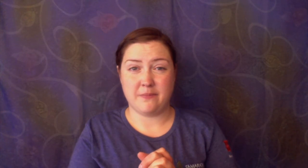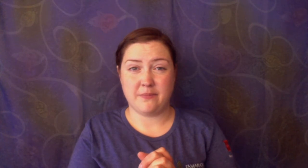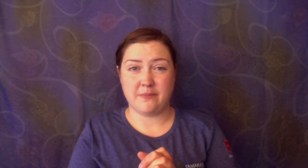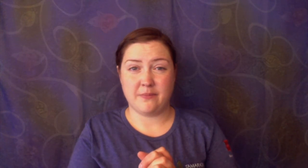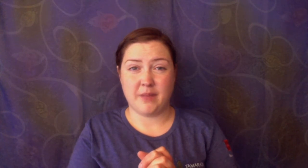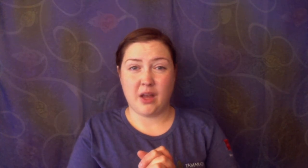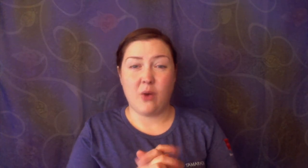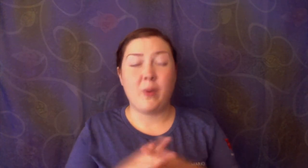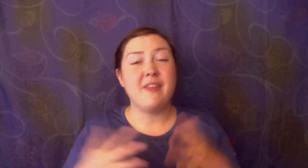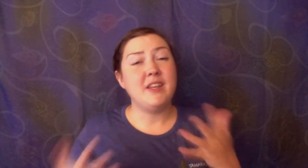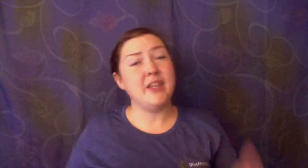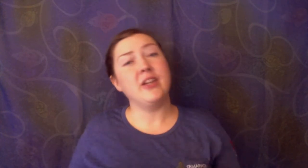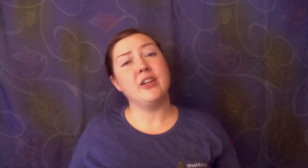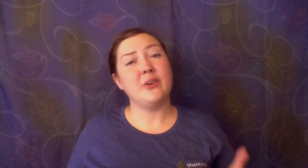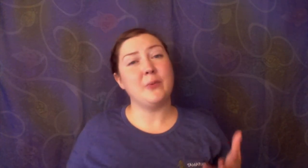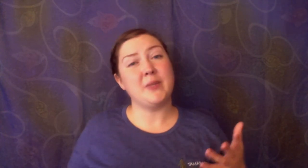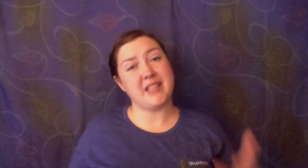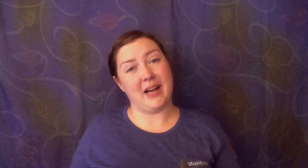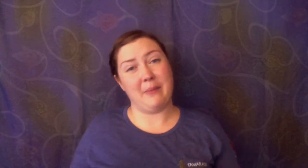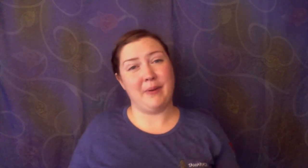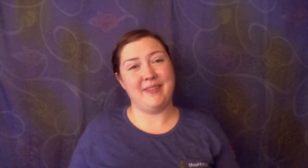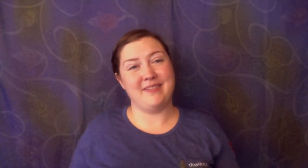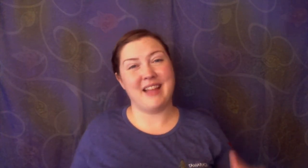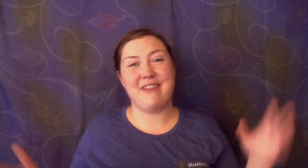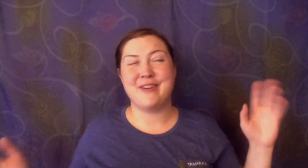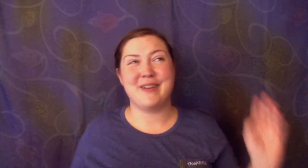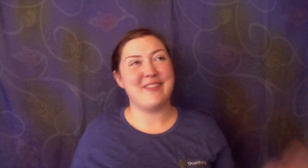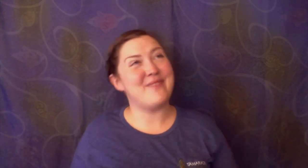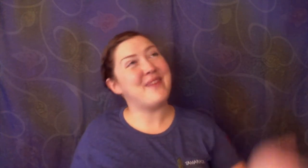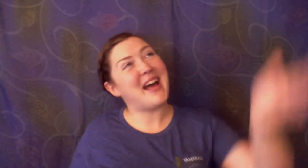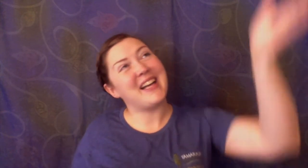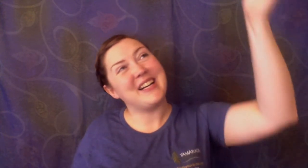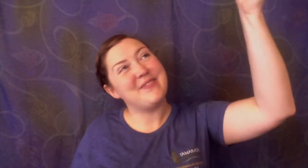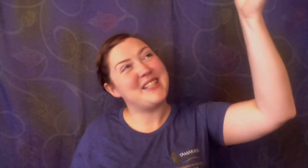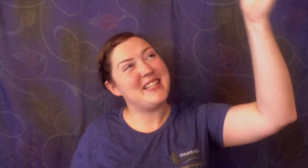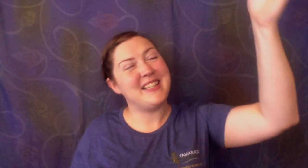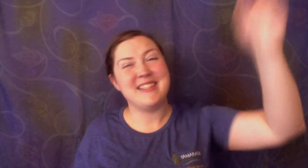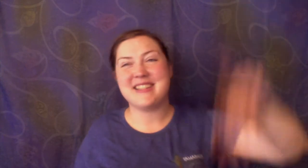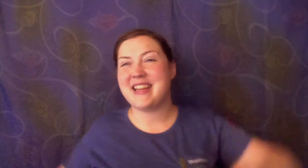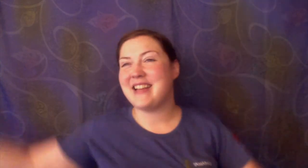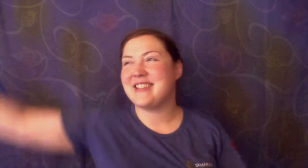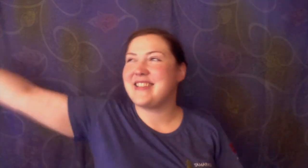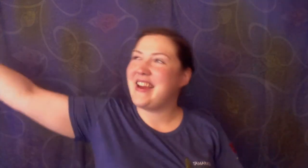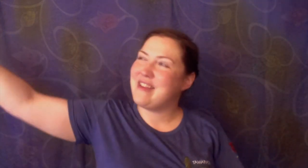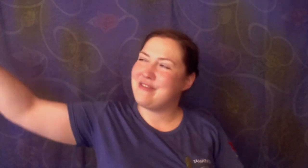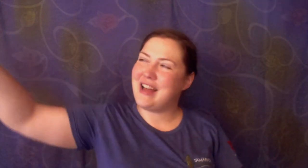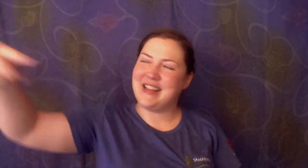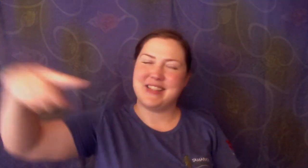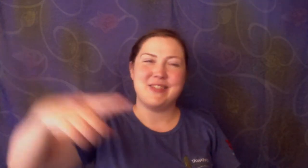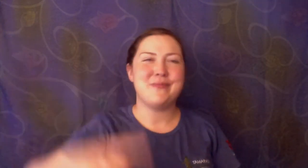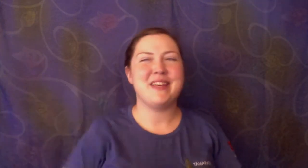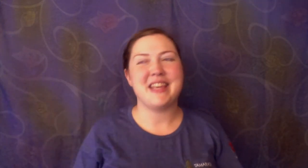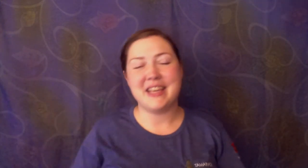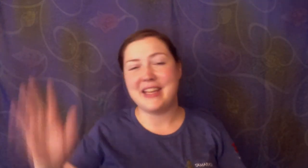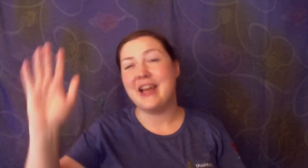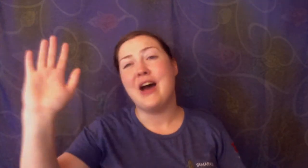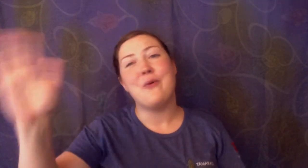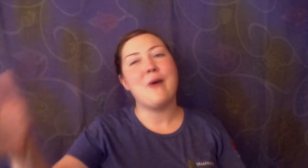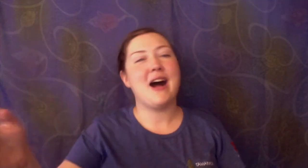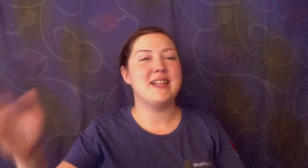When the year was up, everyone went back up to eagle's nest, dragonflies zooming in, wasp